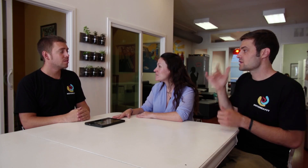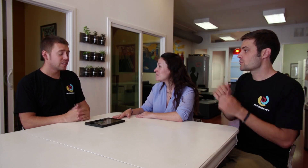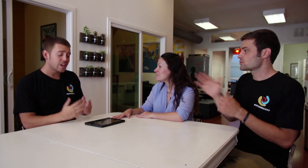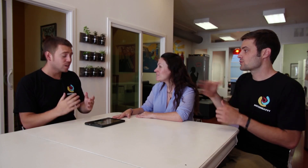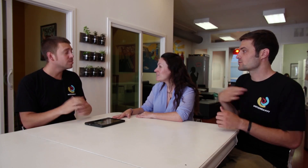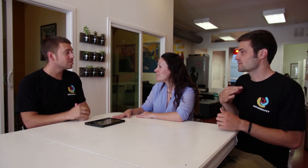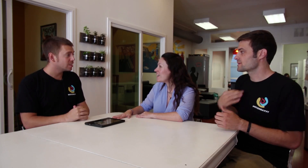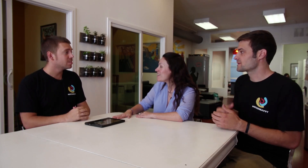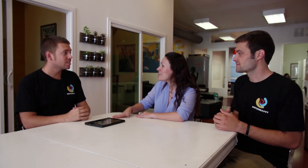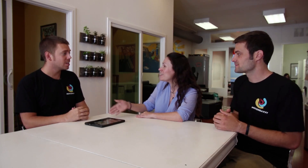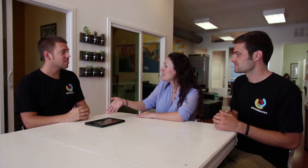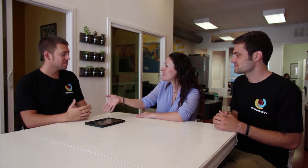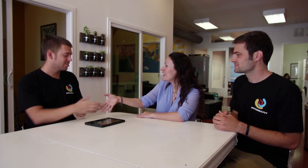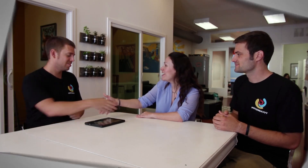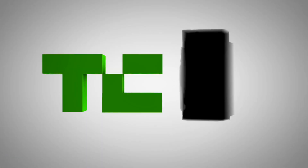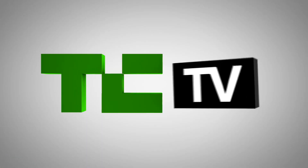Thank you. Yeah, thank you. Yeah.